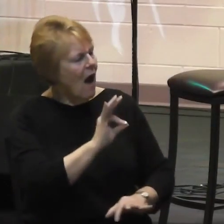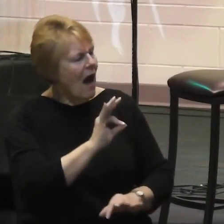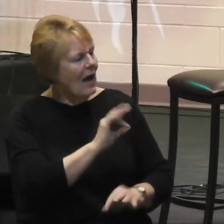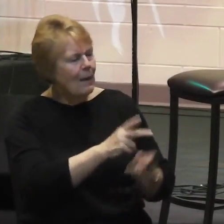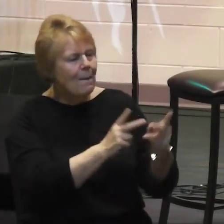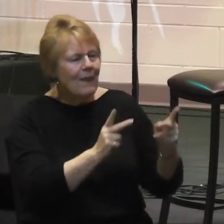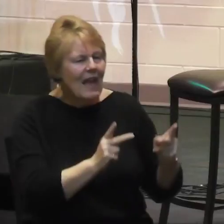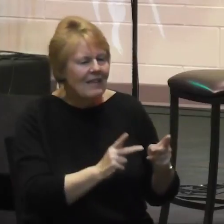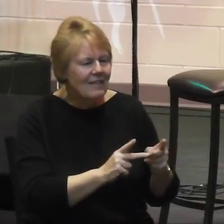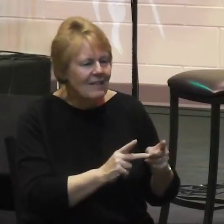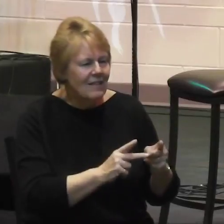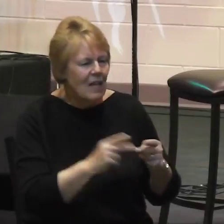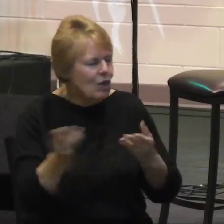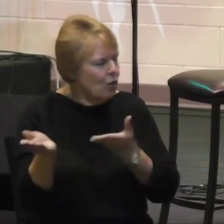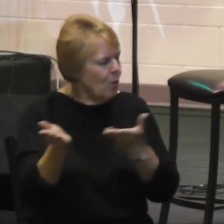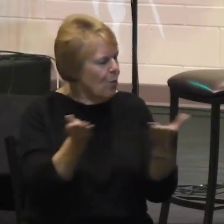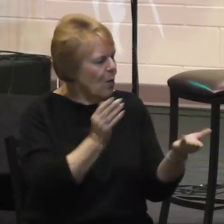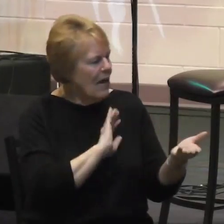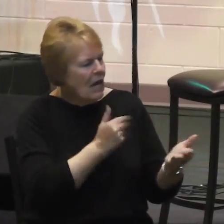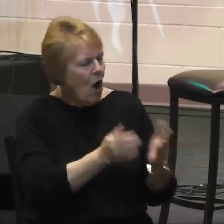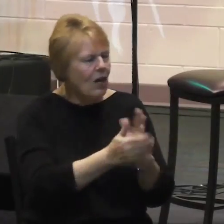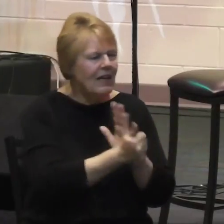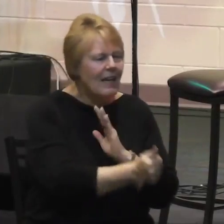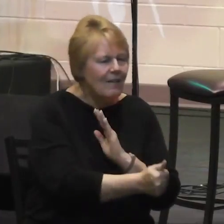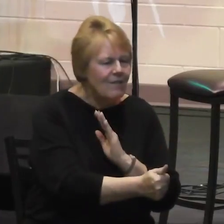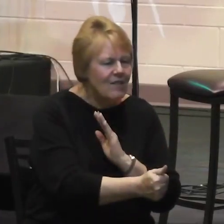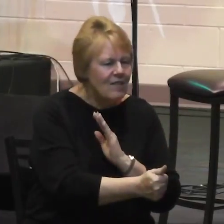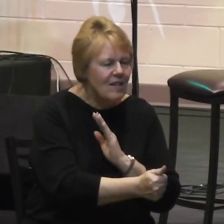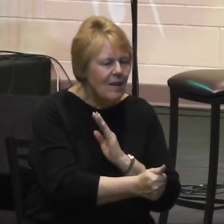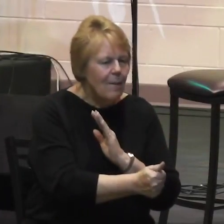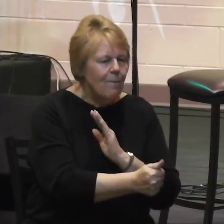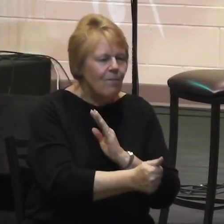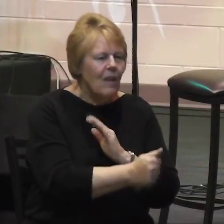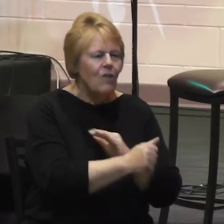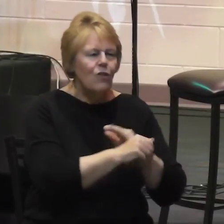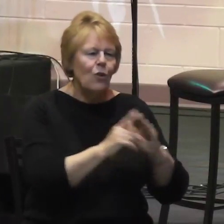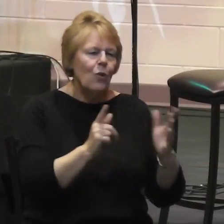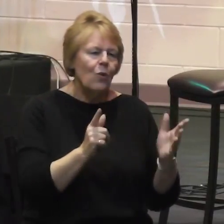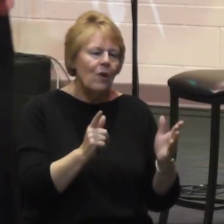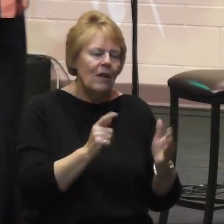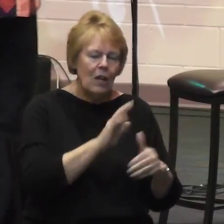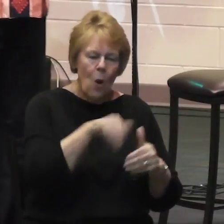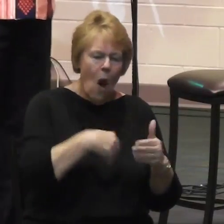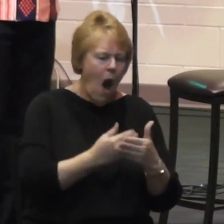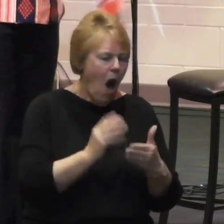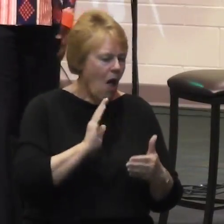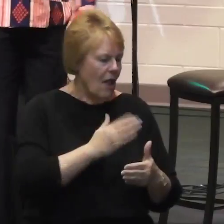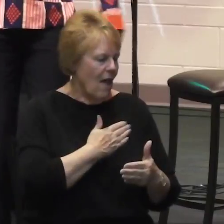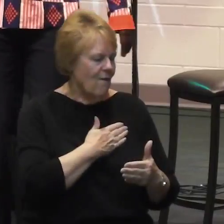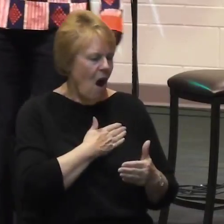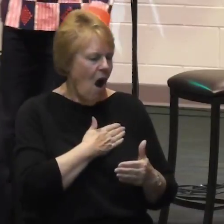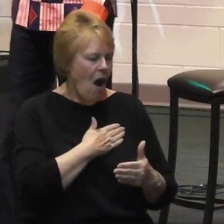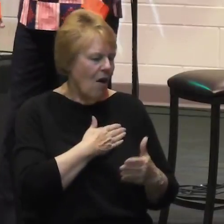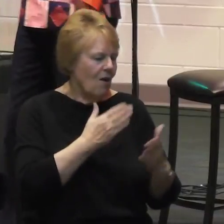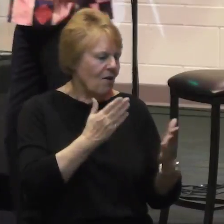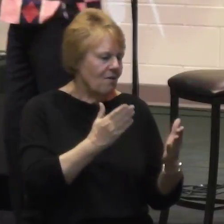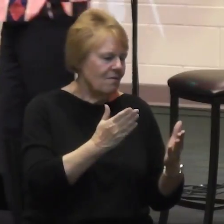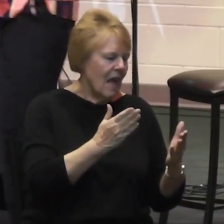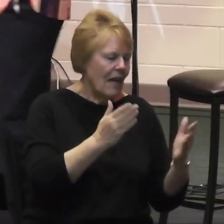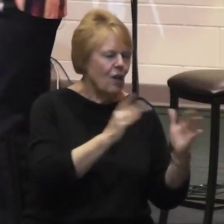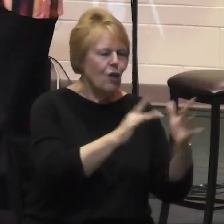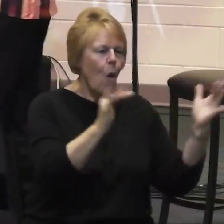to bring in our gift. To come in all our glory because we'll enter heaven in all our glory just the way we are.